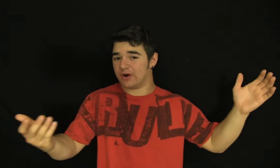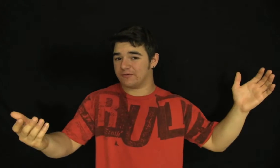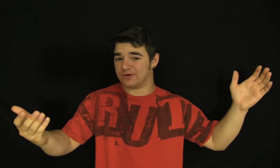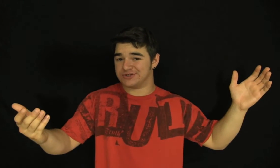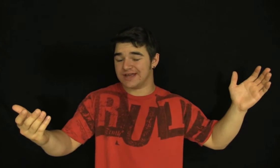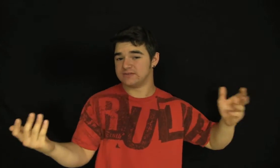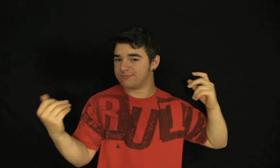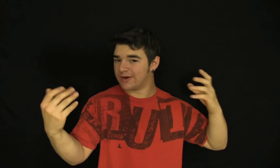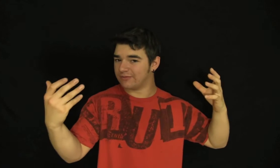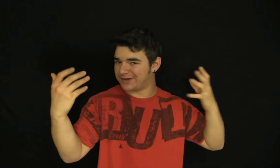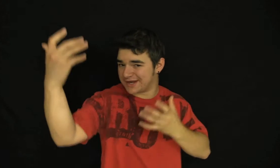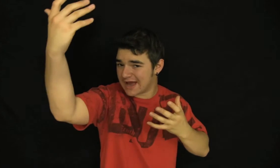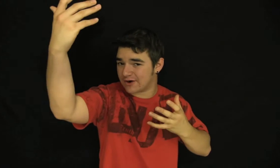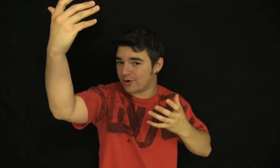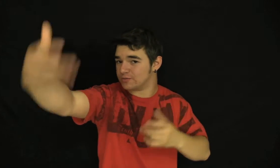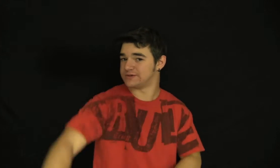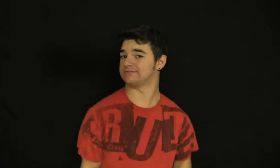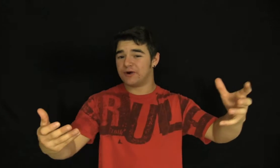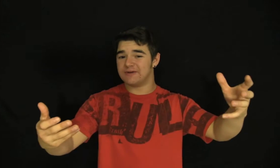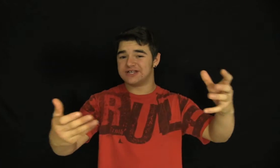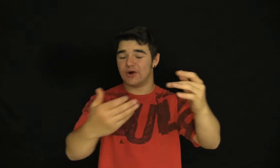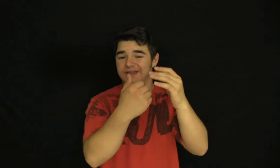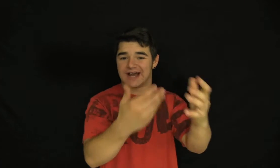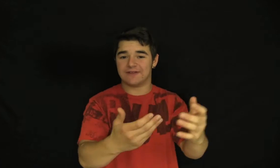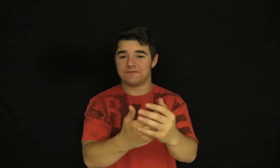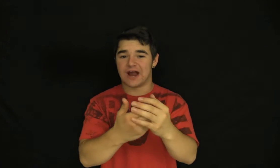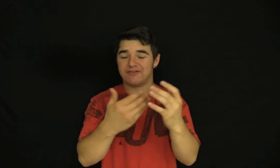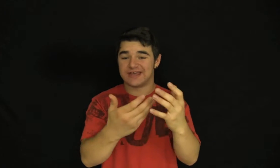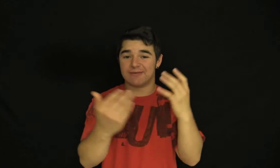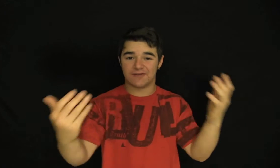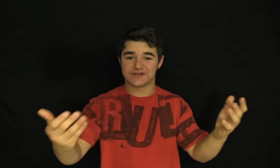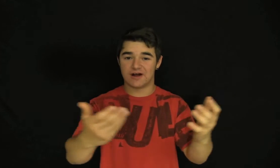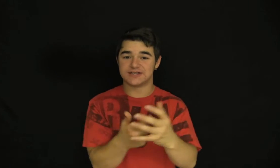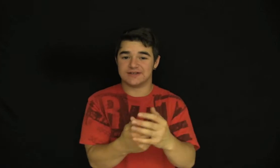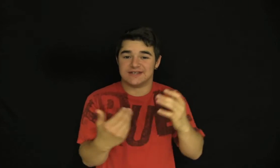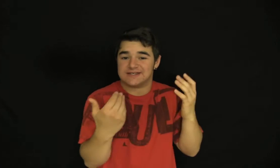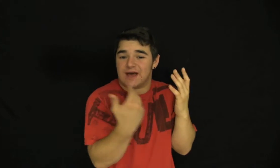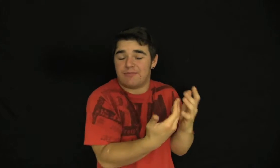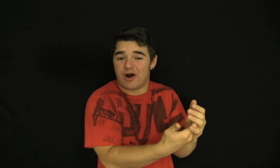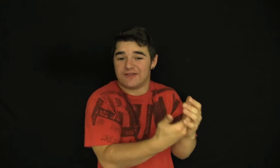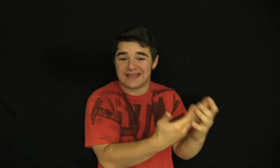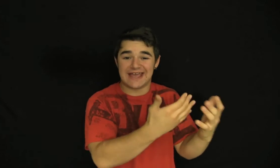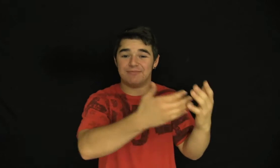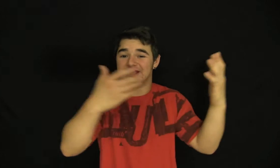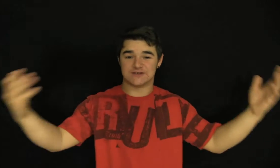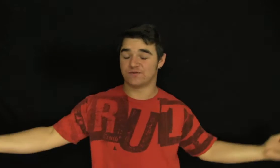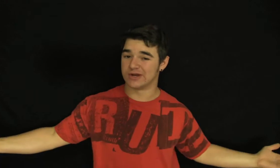at all for Christian games, but we can have our hopes. Pretty much the only guideline for having a game on this console is that some part of that gameplay is free,